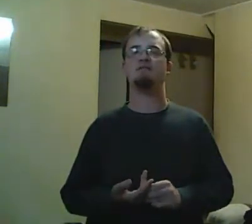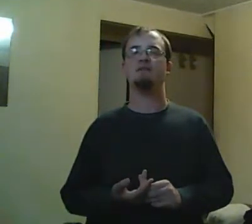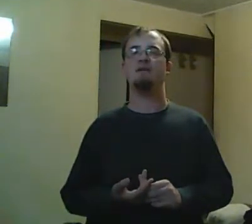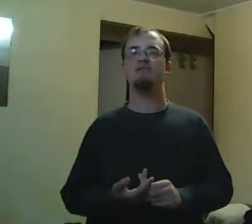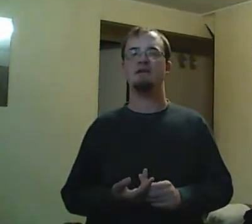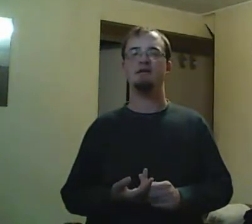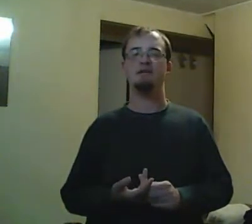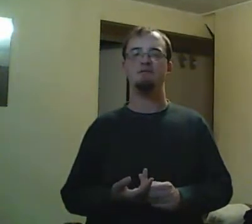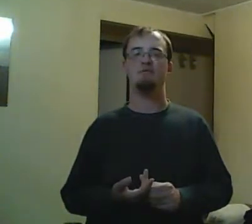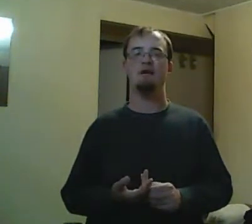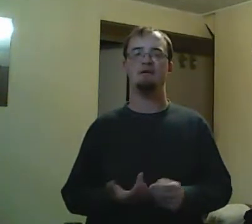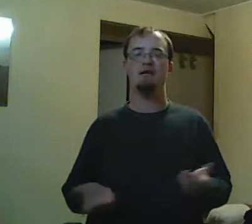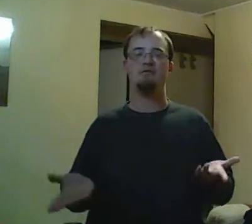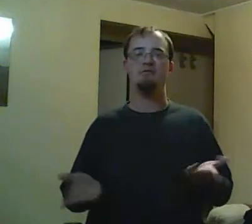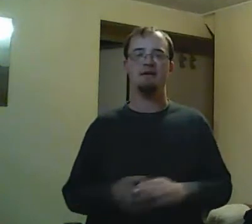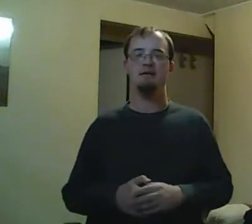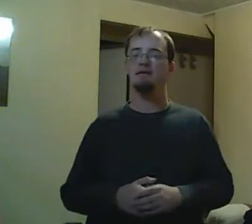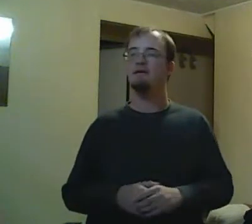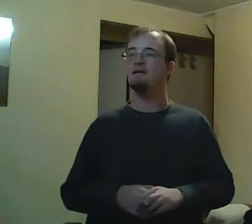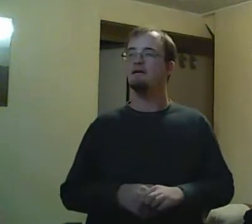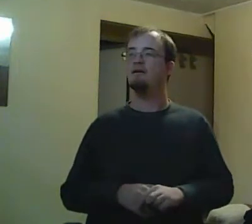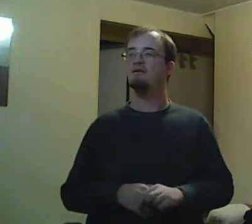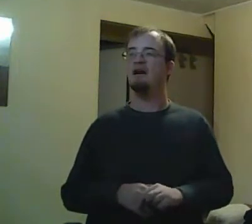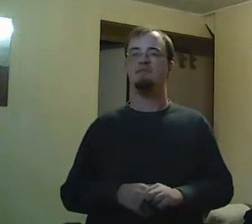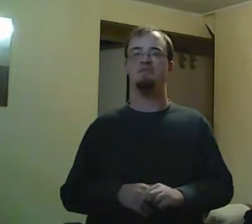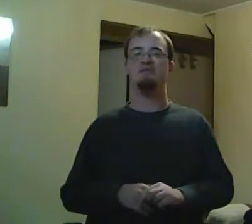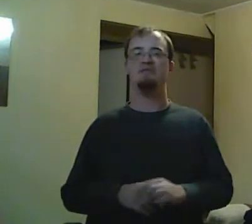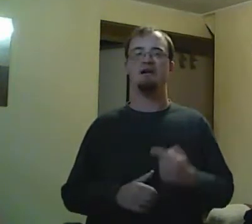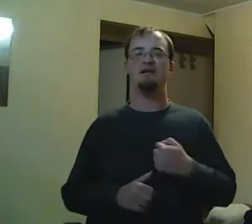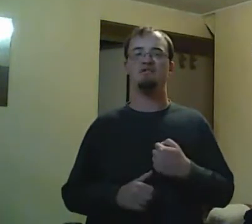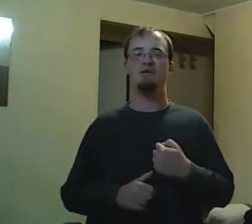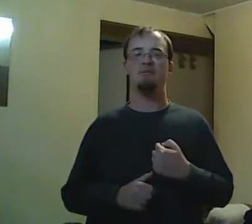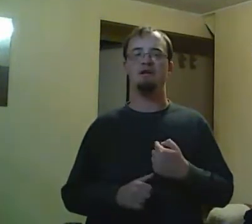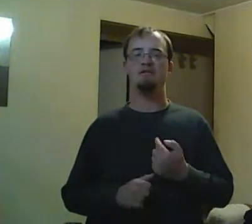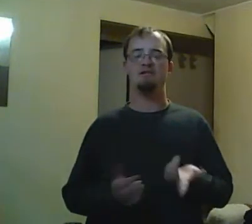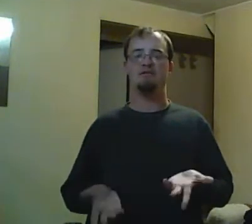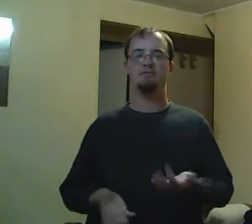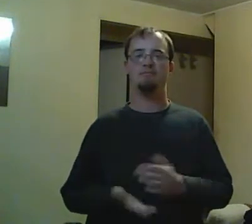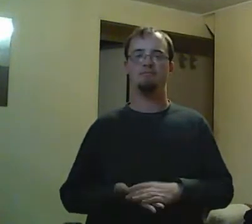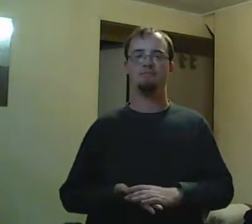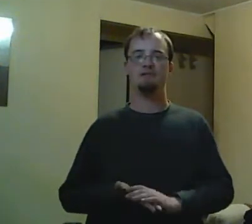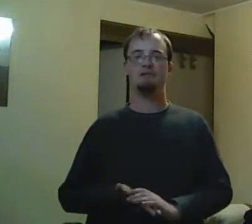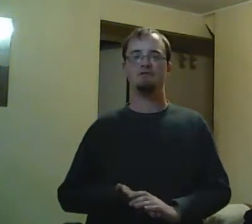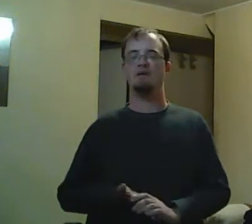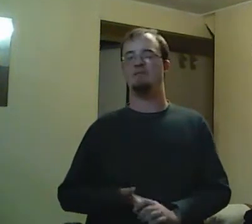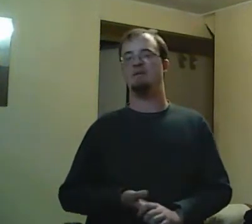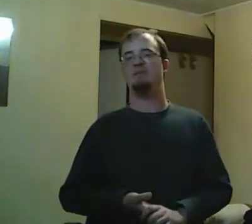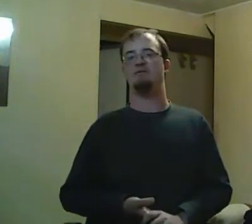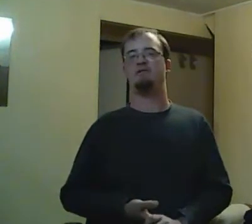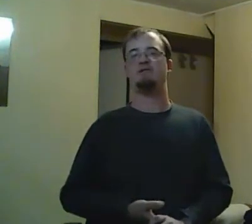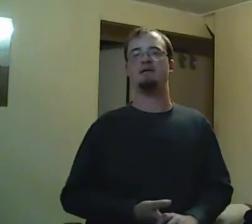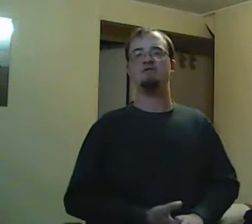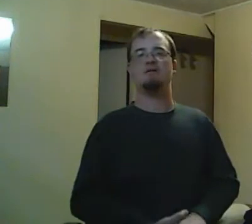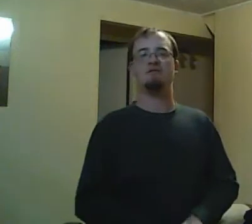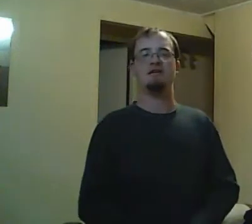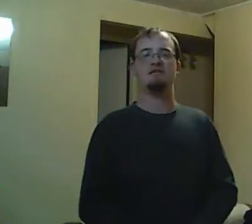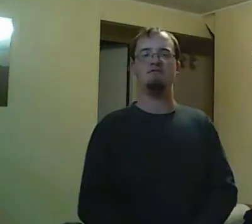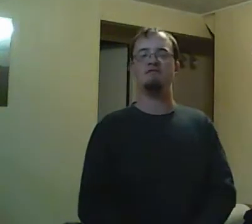Street, Rick comes back. Everyone is shocked, especially Spinner and Paige, because, you know, the last time they saw him, he was running away from them with blood on his